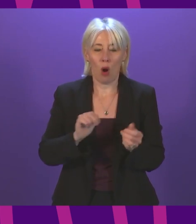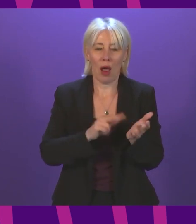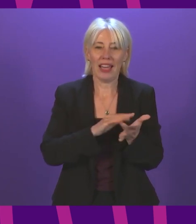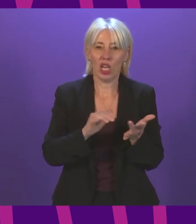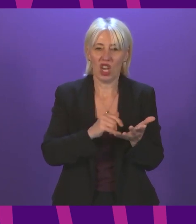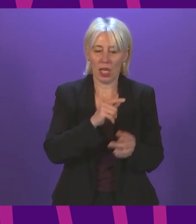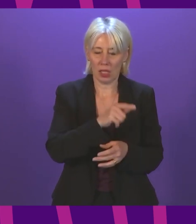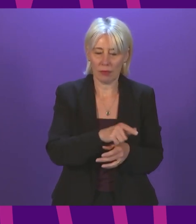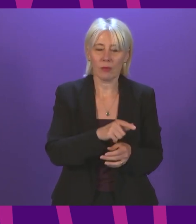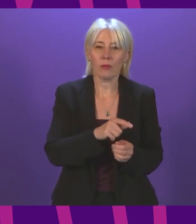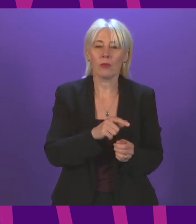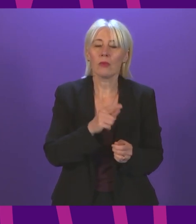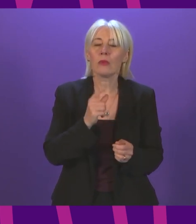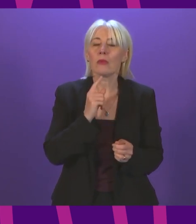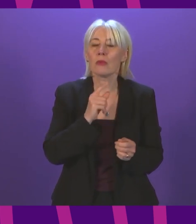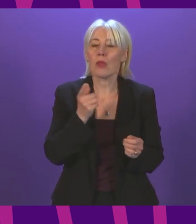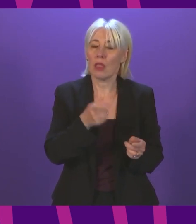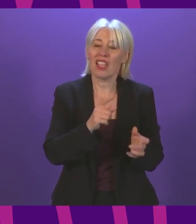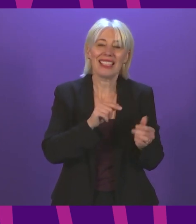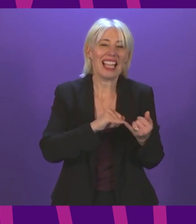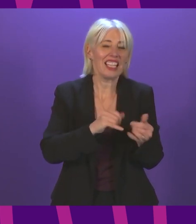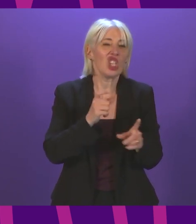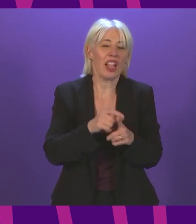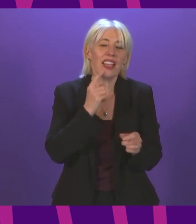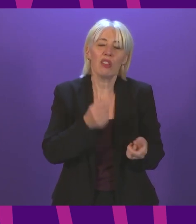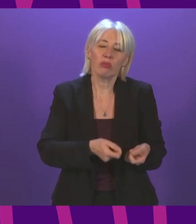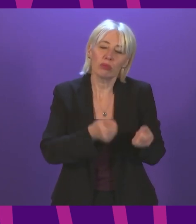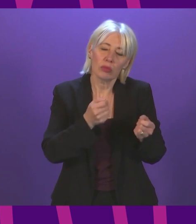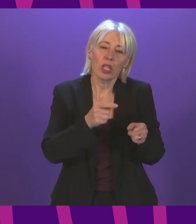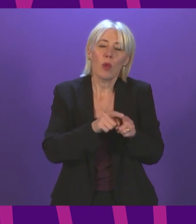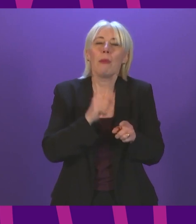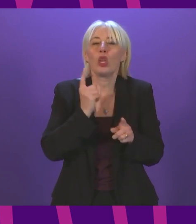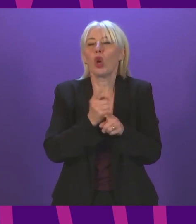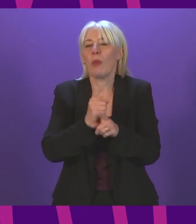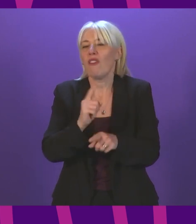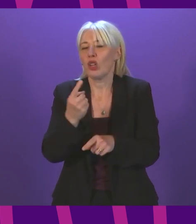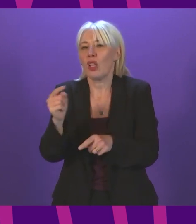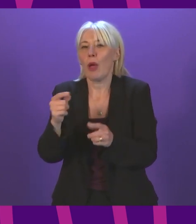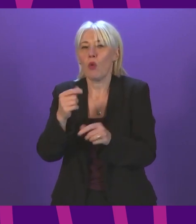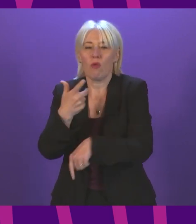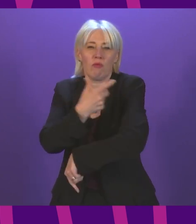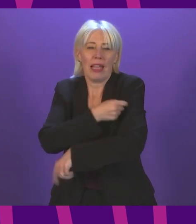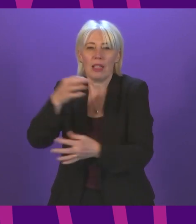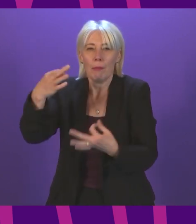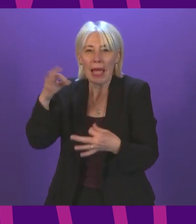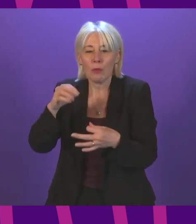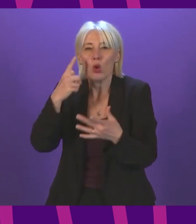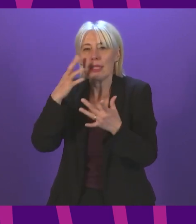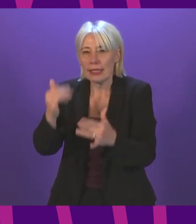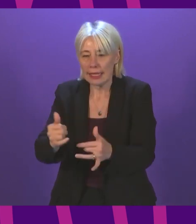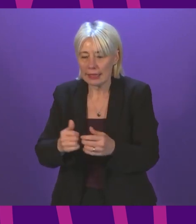Service. The member, of course, raised issues around vaccine passports and testing. So, let me just address those briefly.